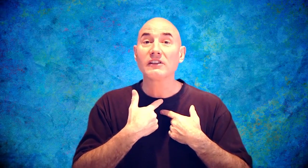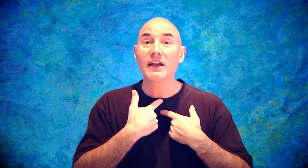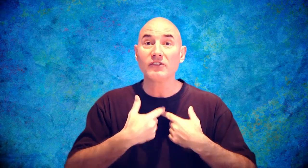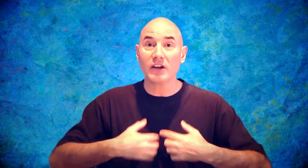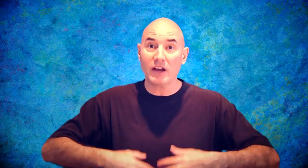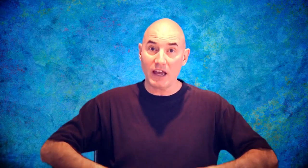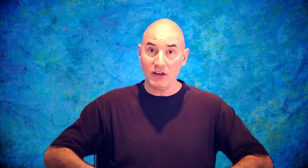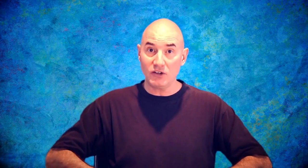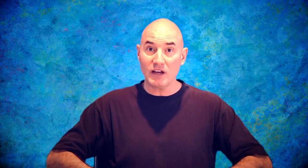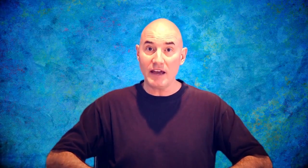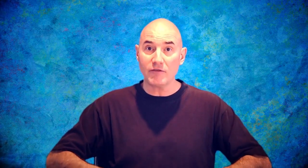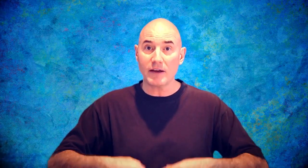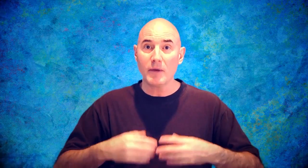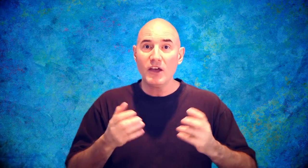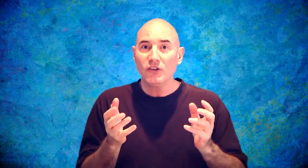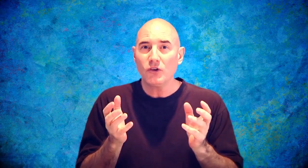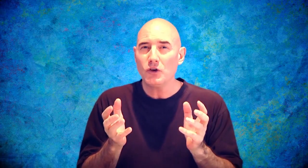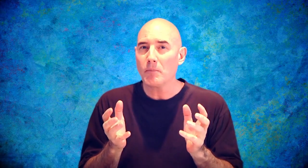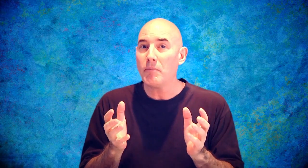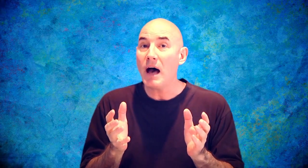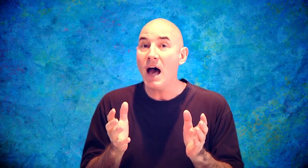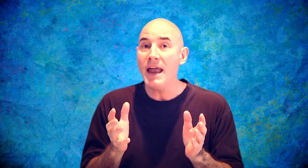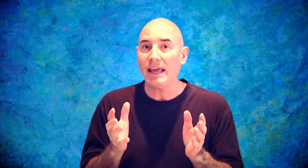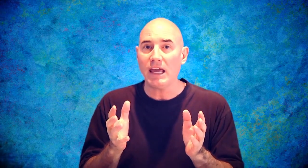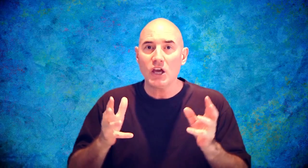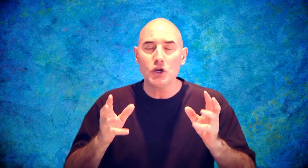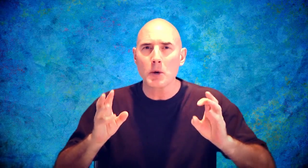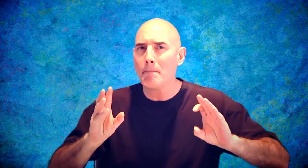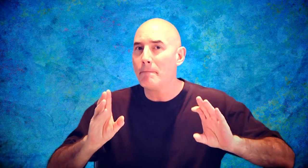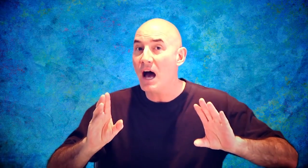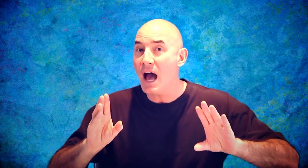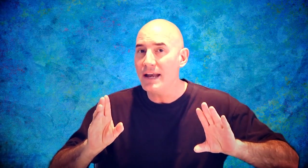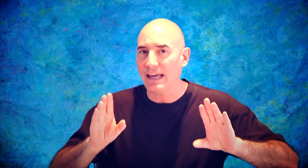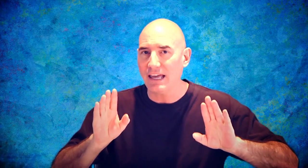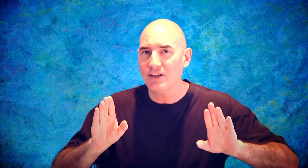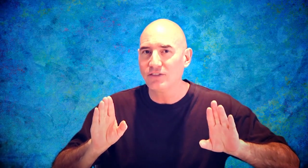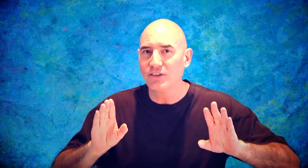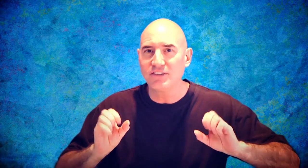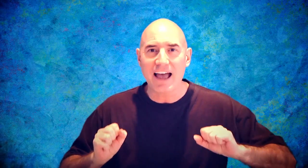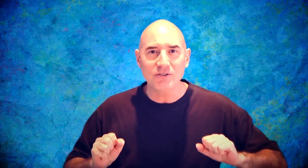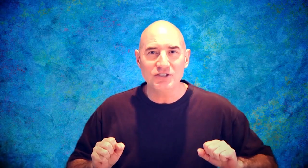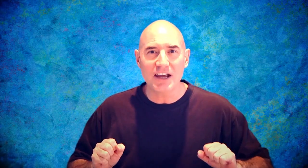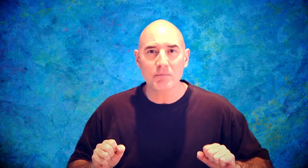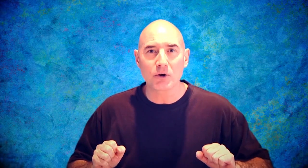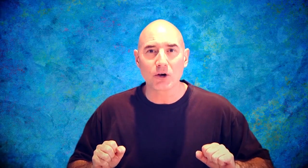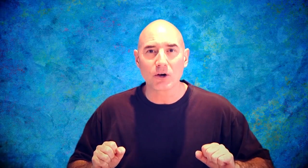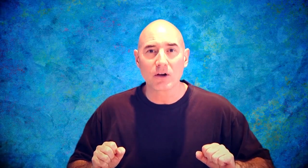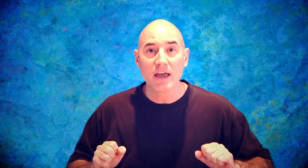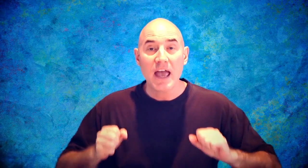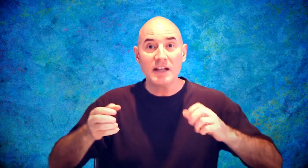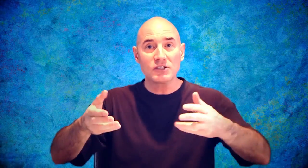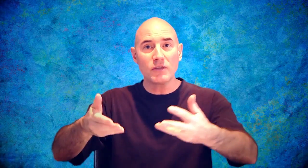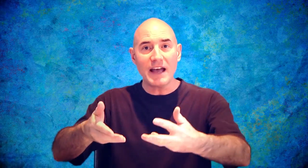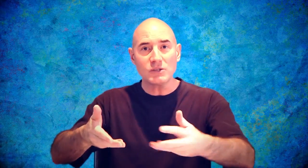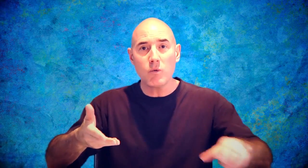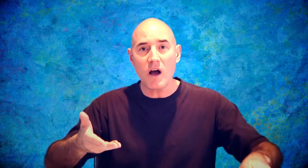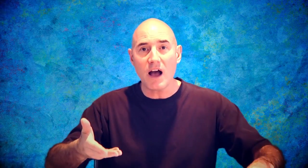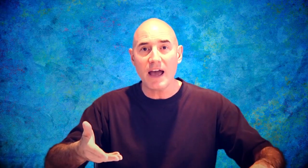glottis area and your diaphragm. So, your body, your body is the sound chamber. And so, that's why